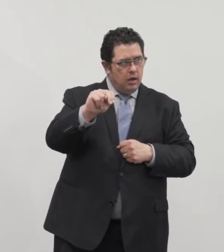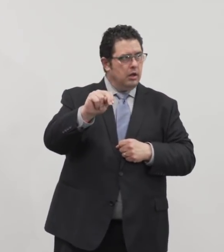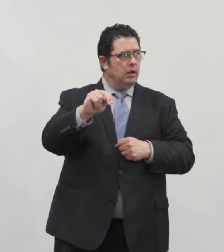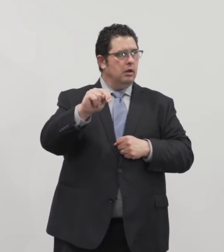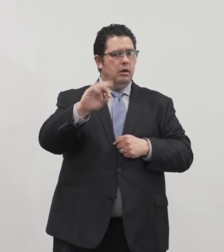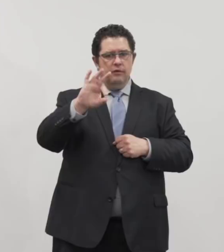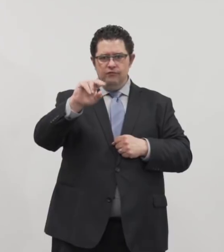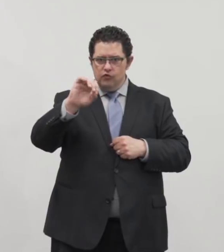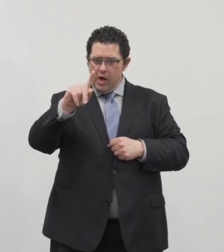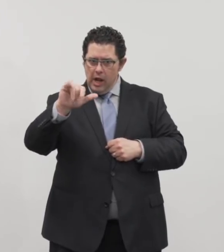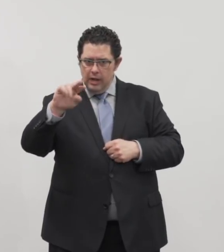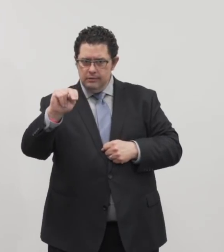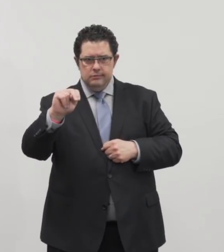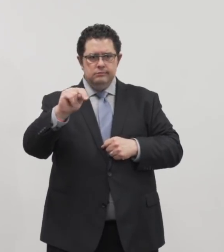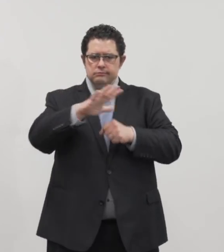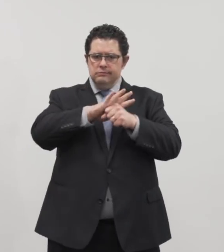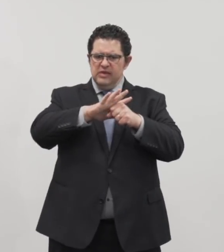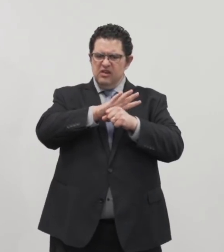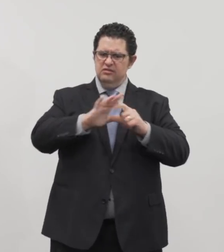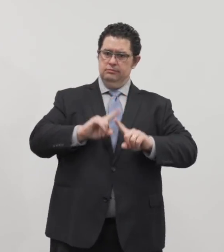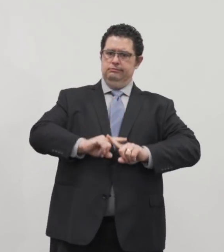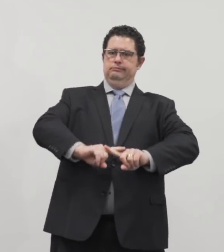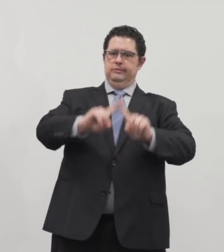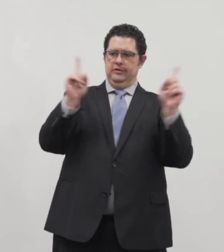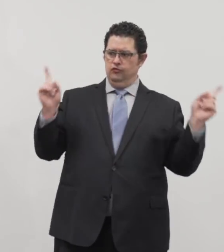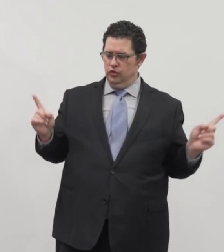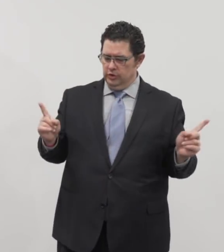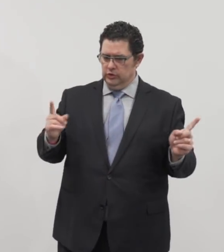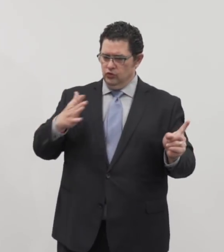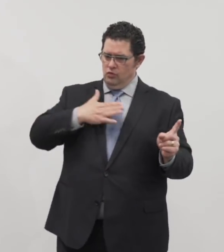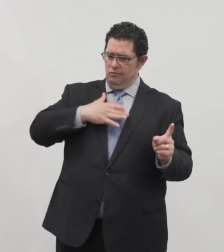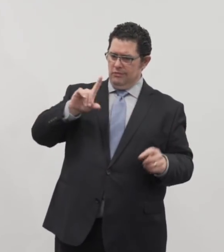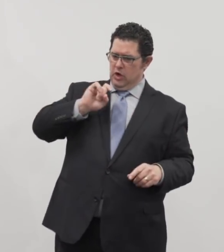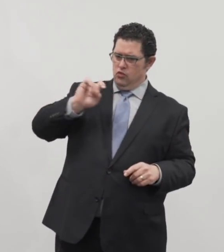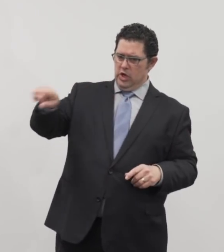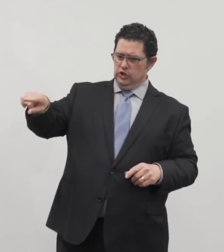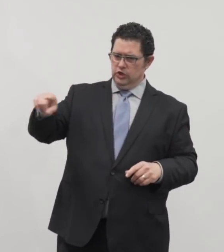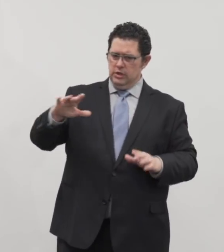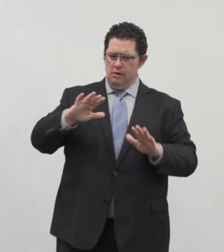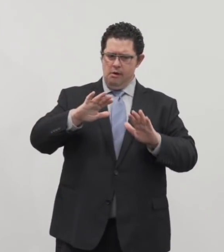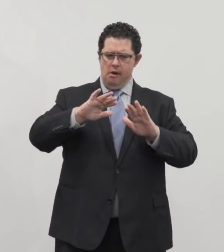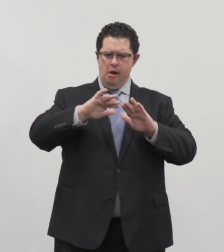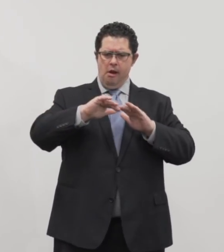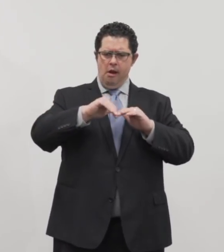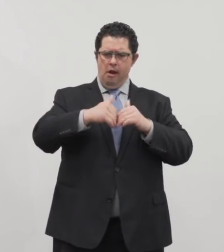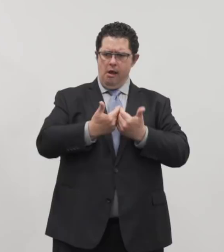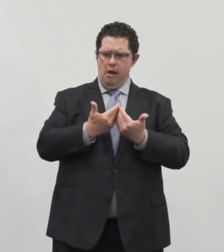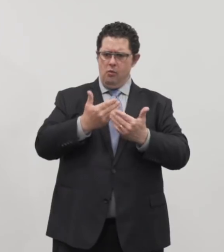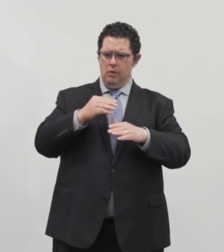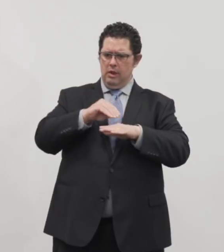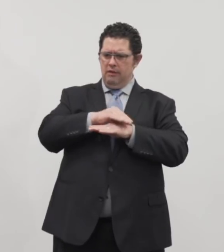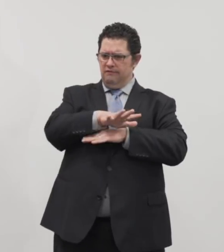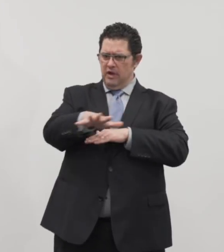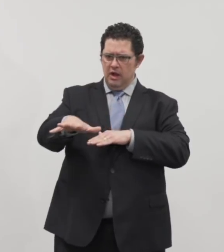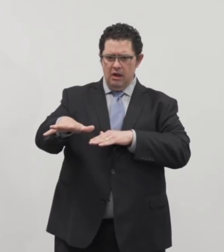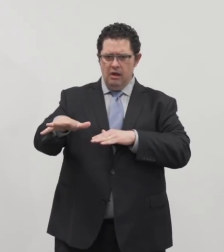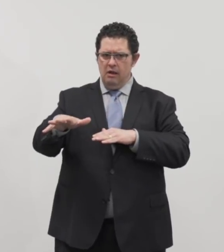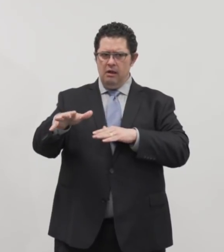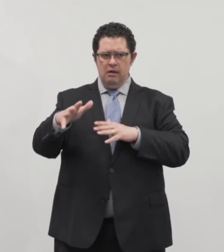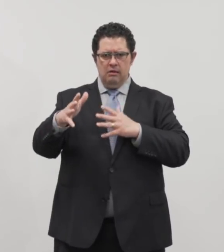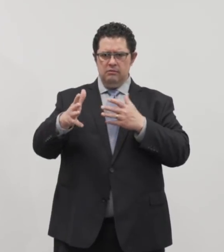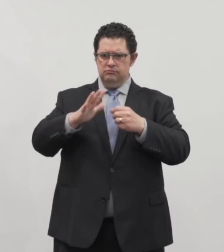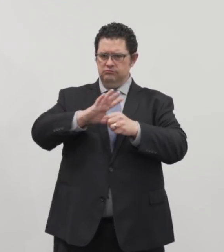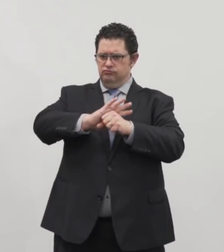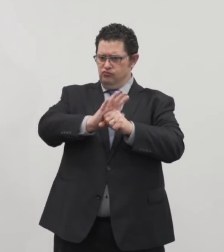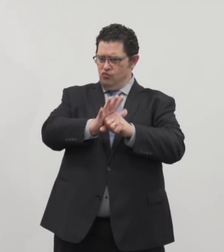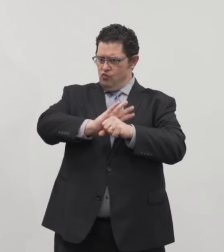this or the cities. So my question is, how is that going to affect mitigation efforts of COVID